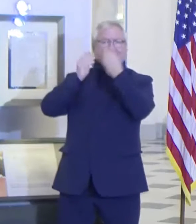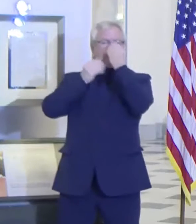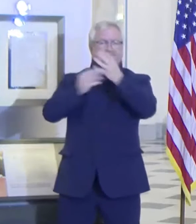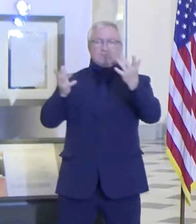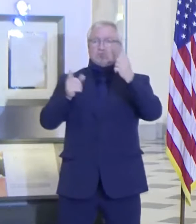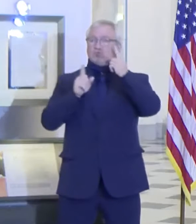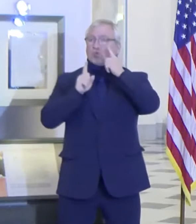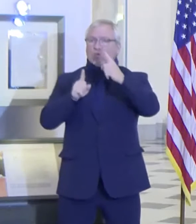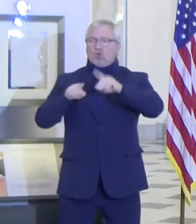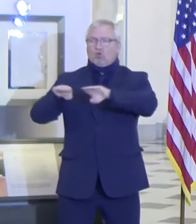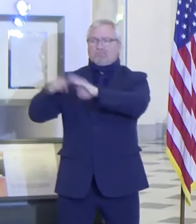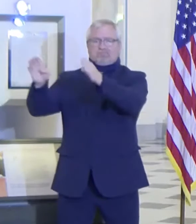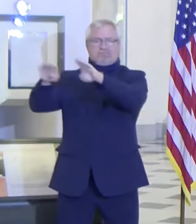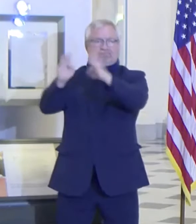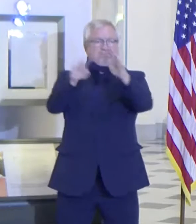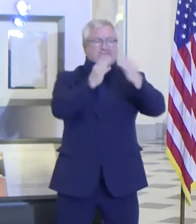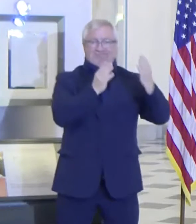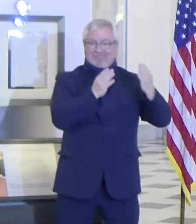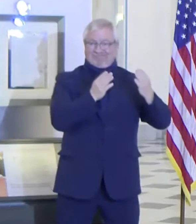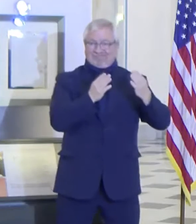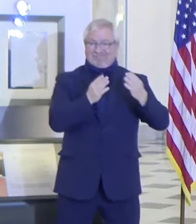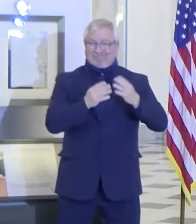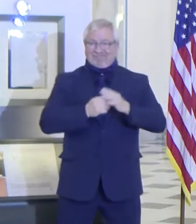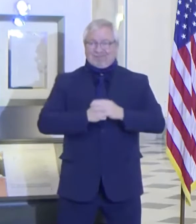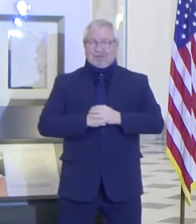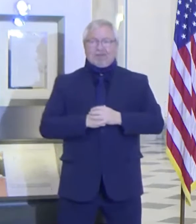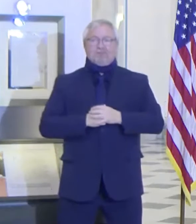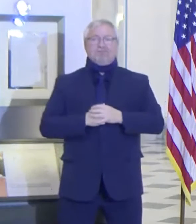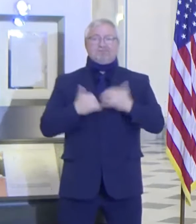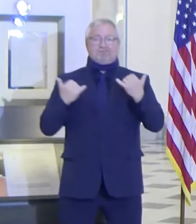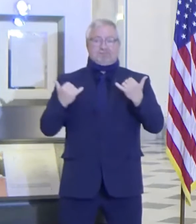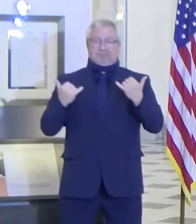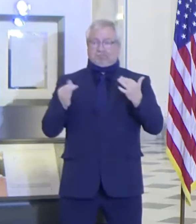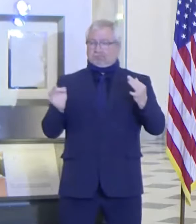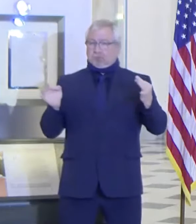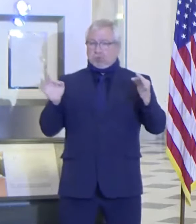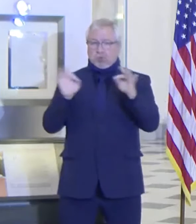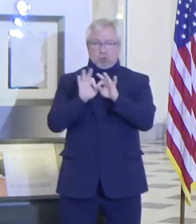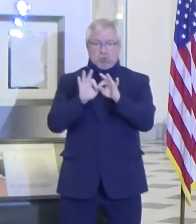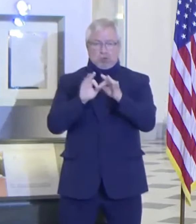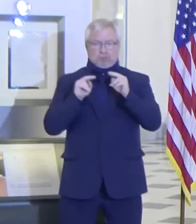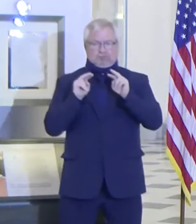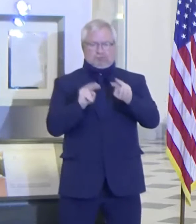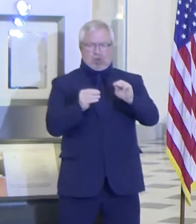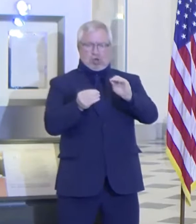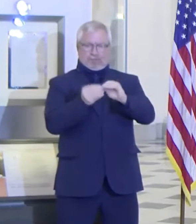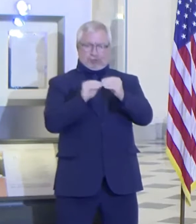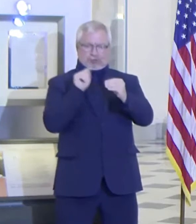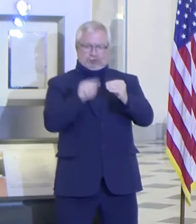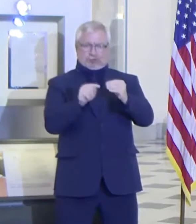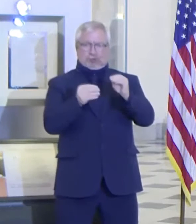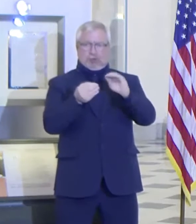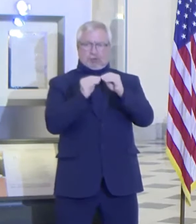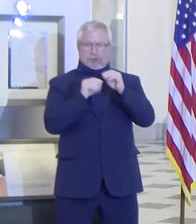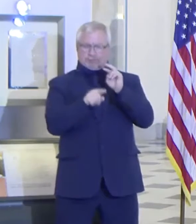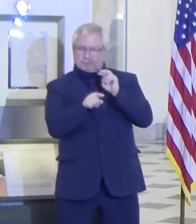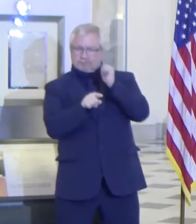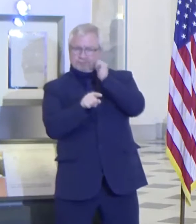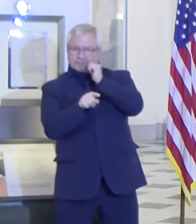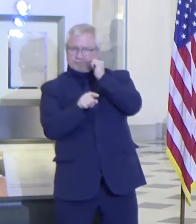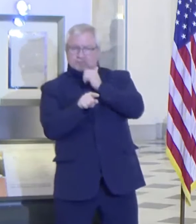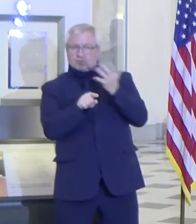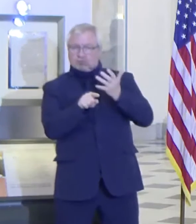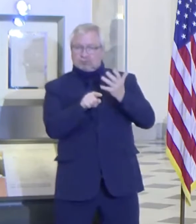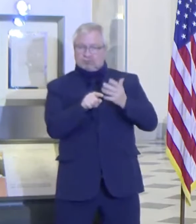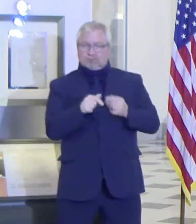The key numbers which we remain most focused on and that we're watching very closely on a day-to